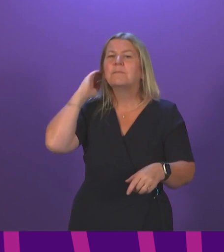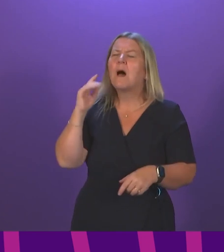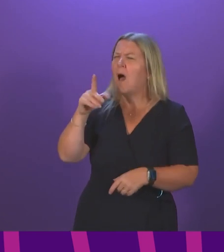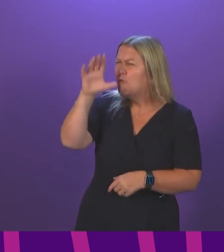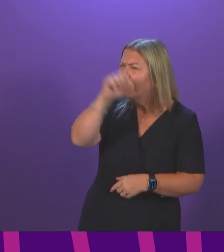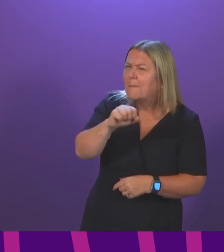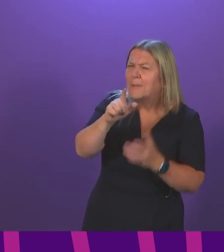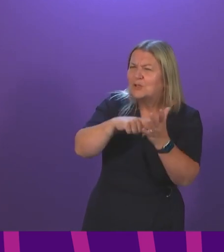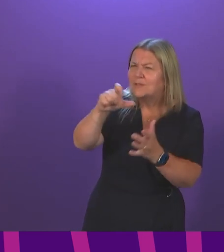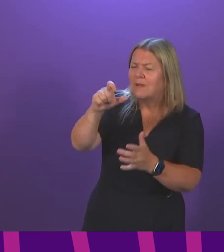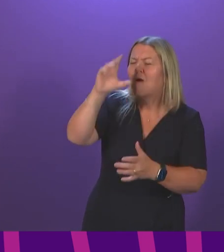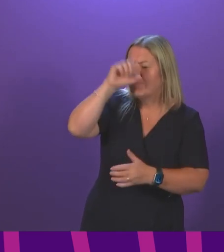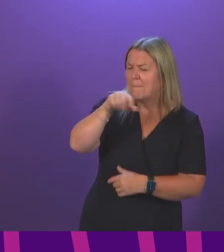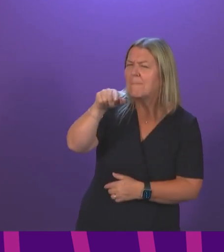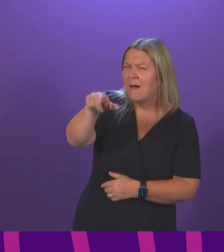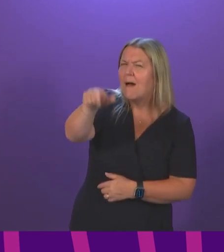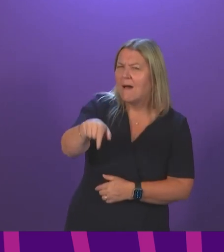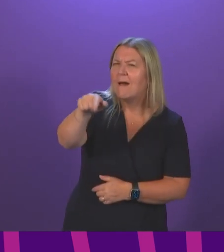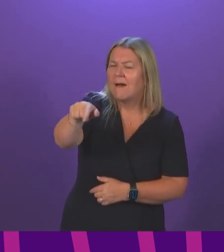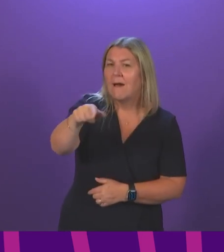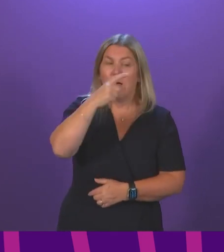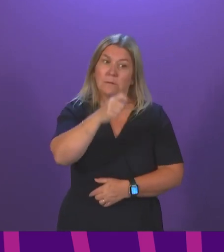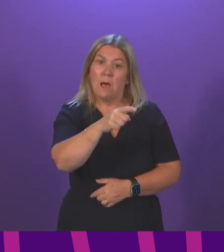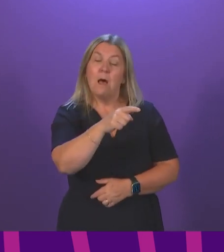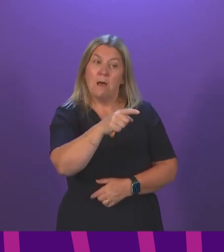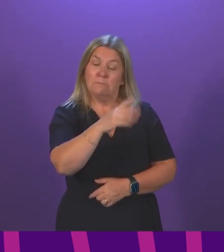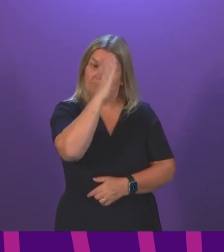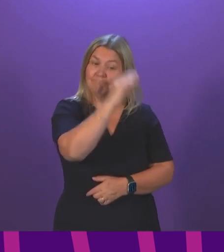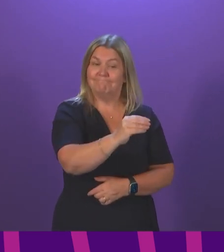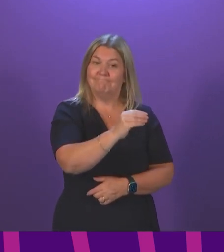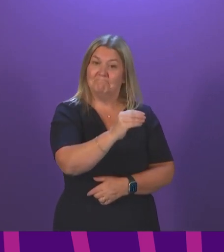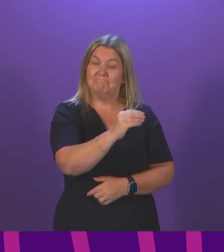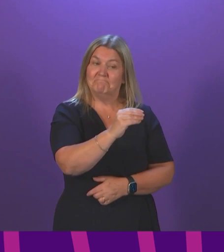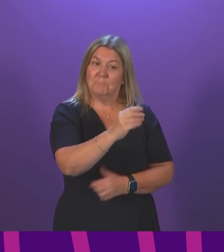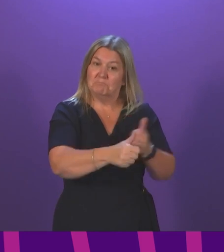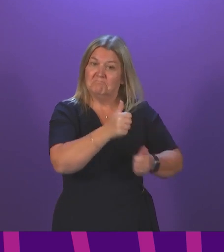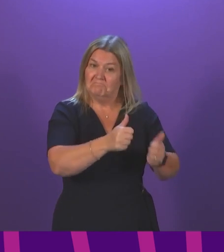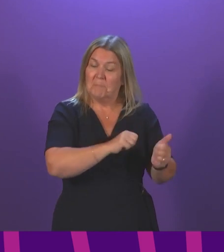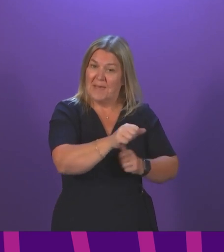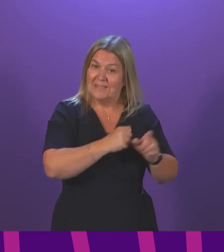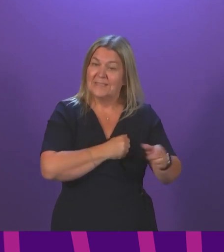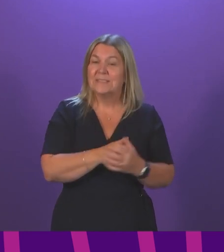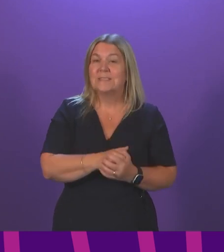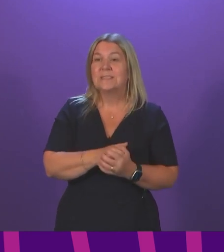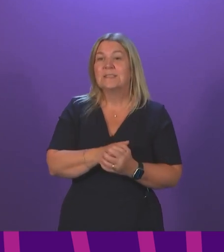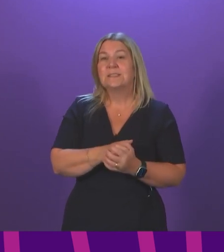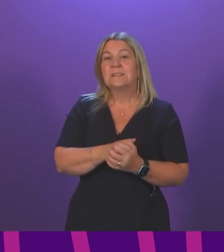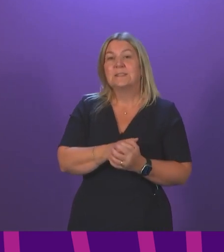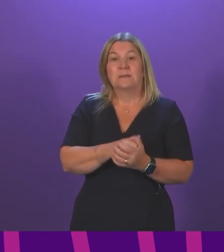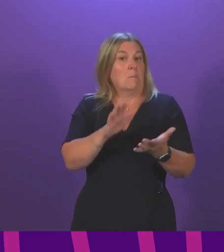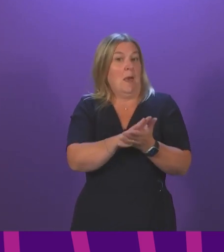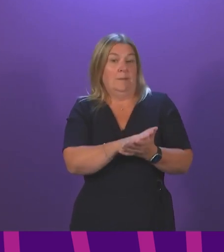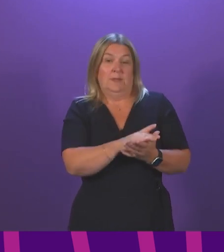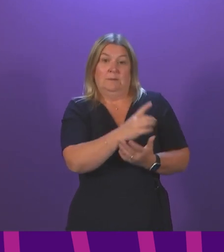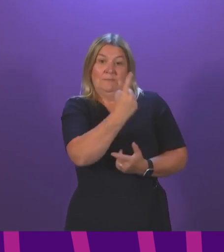remember Jason and if the member can pass my best wishes to him. I'm very happy either through Beatrice Wishart